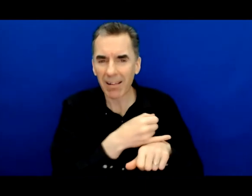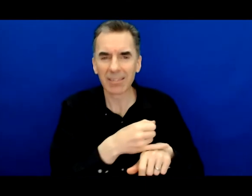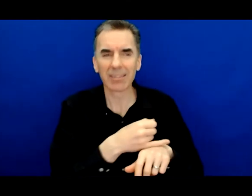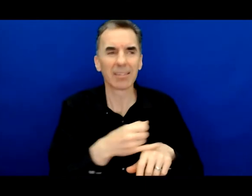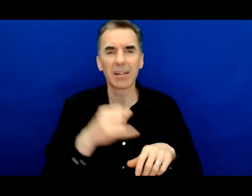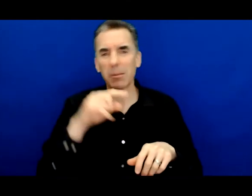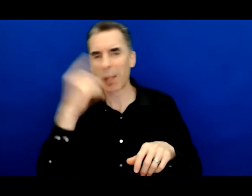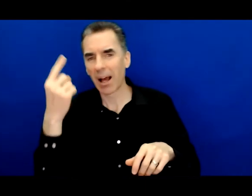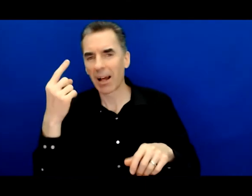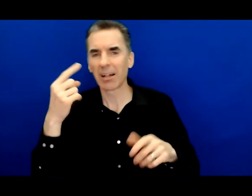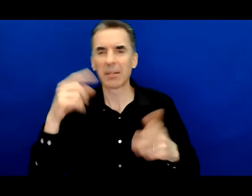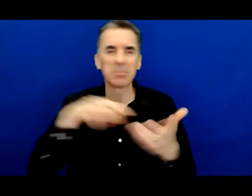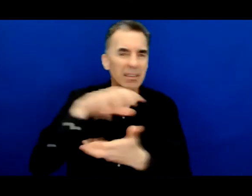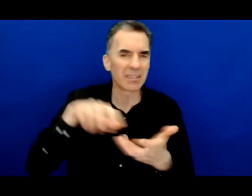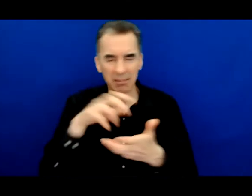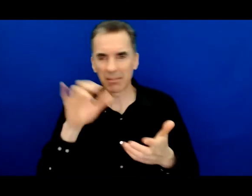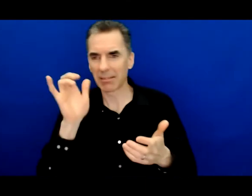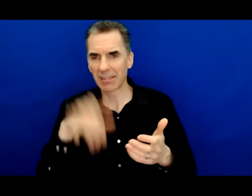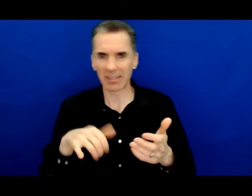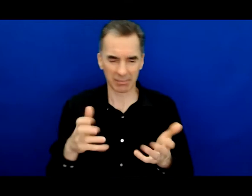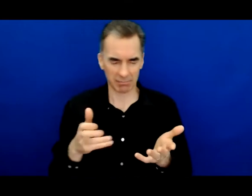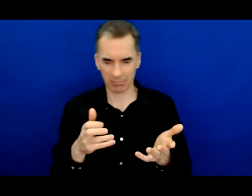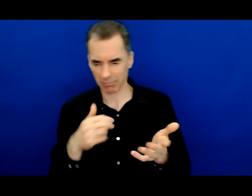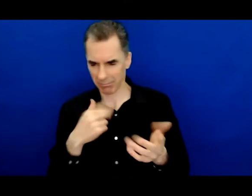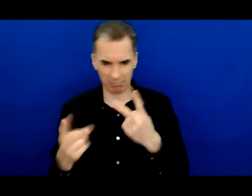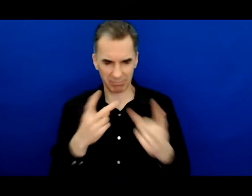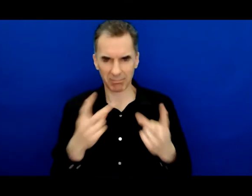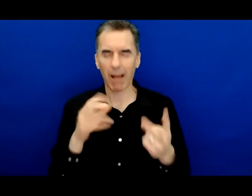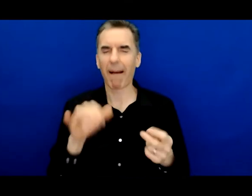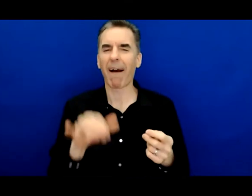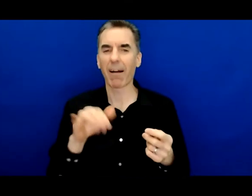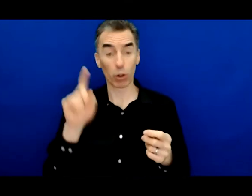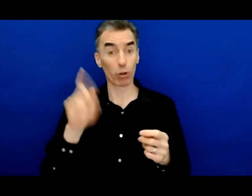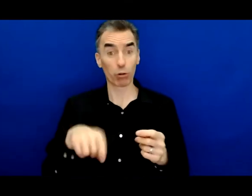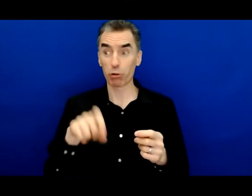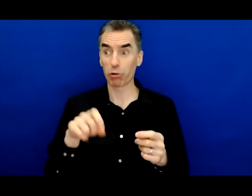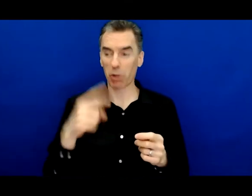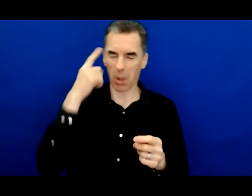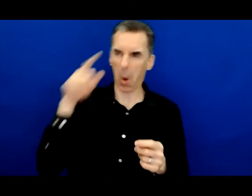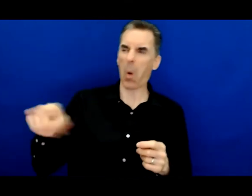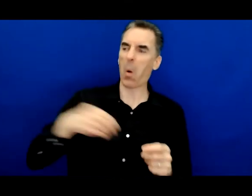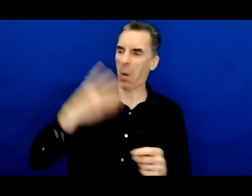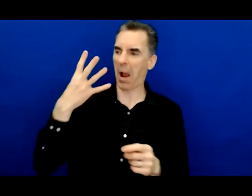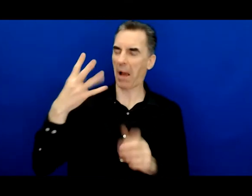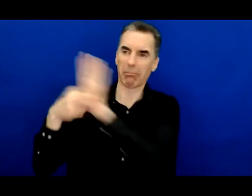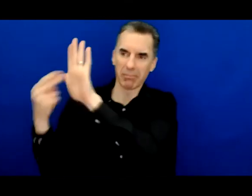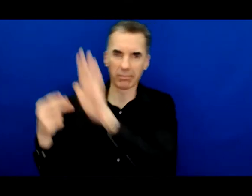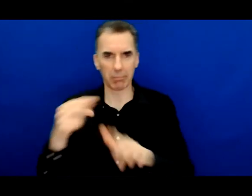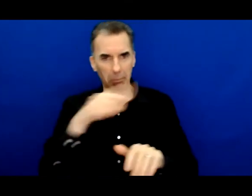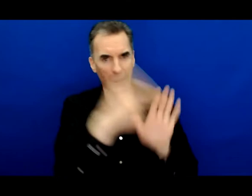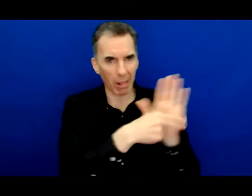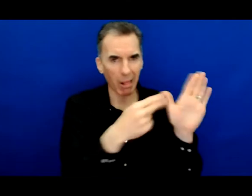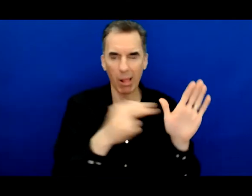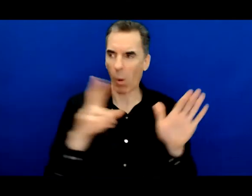judging people based on their character and not putting them into boxes if you're going to do criminal justice